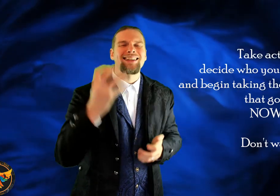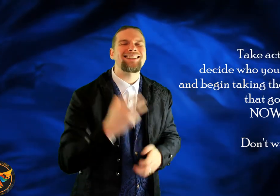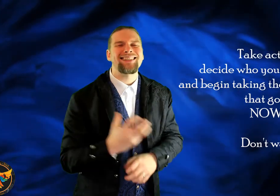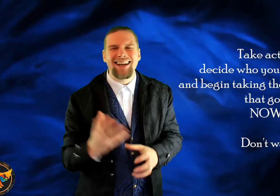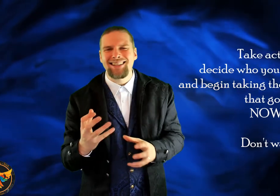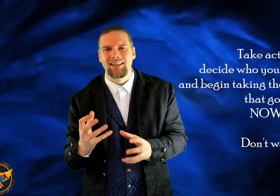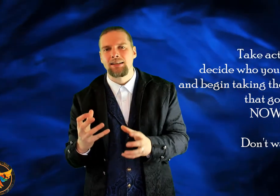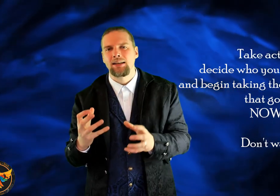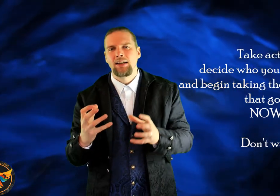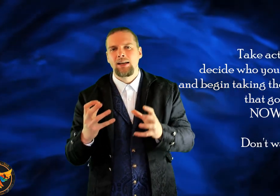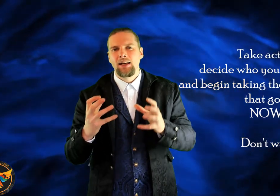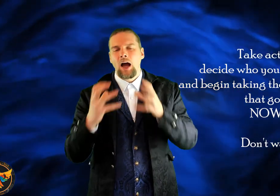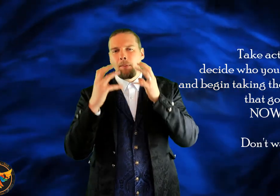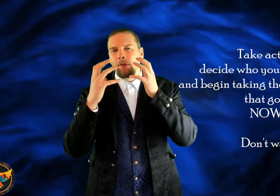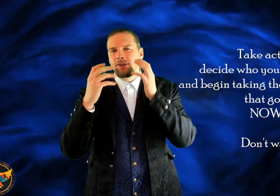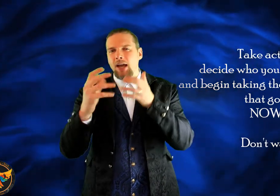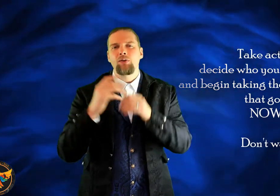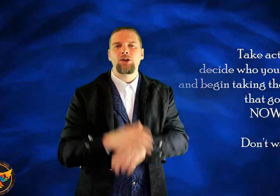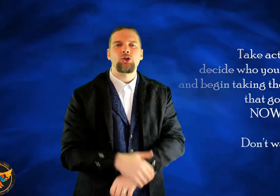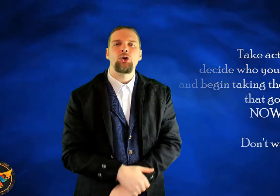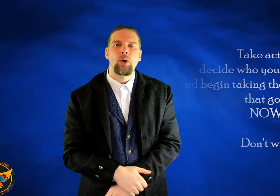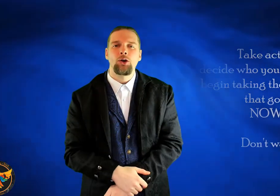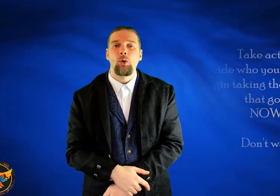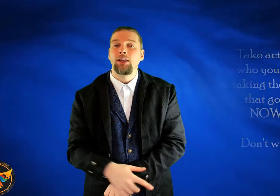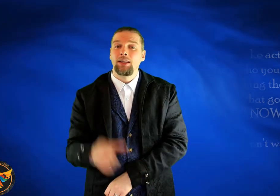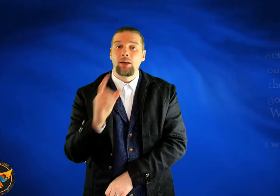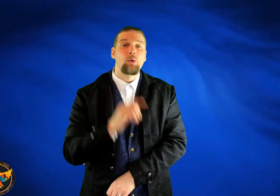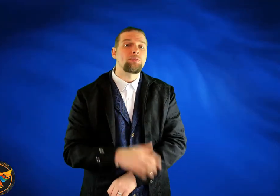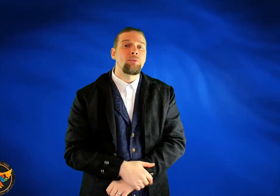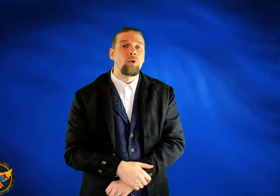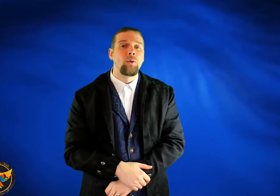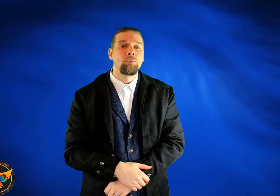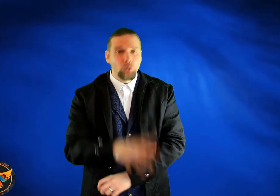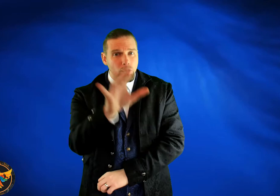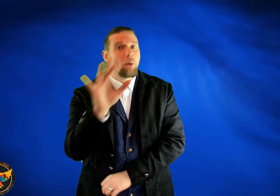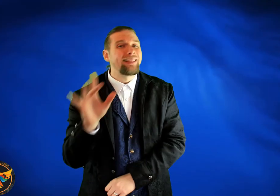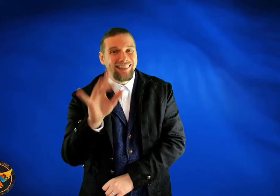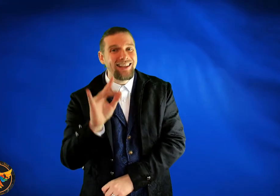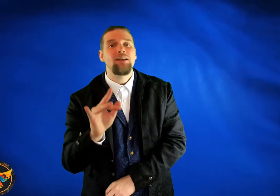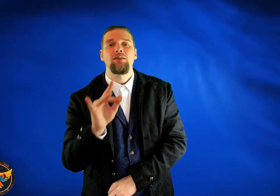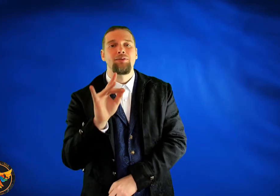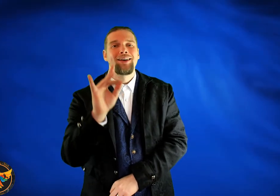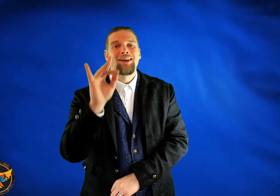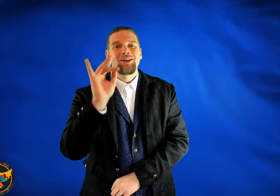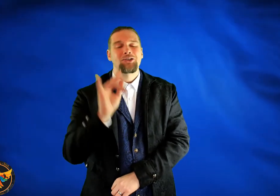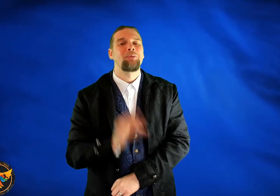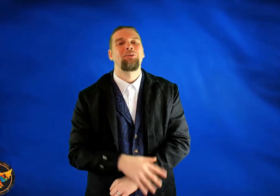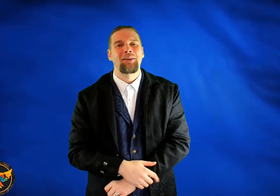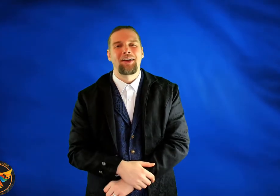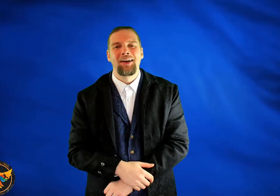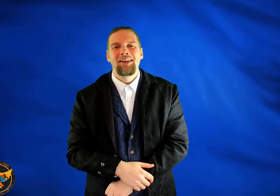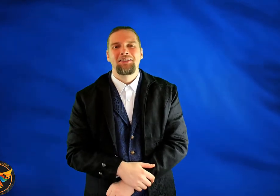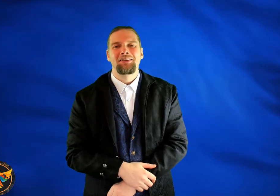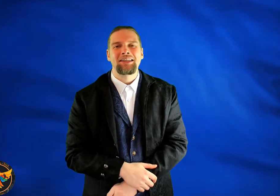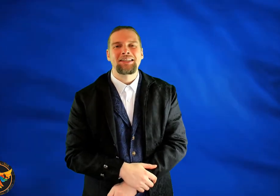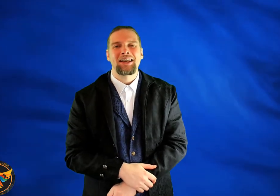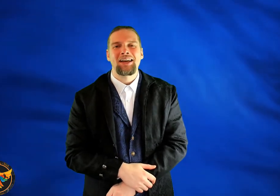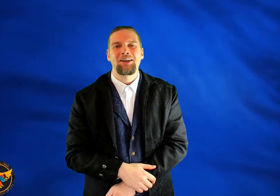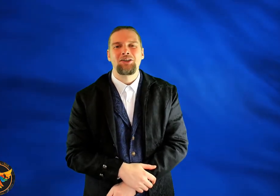excited about the direction that we're going in than there was before. You would not believe some of the things that I had